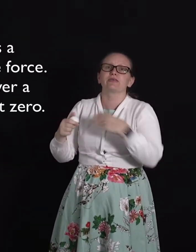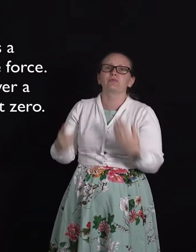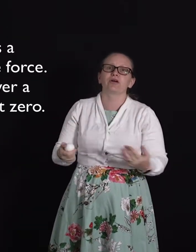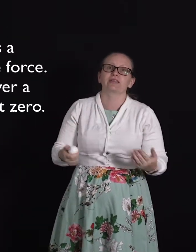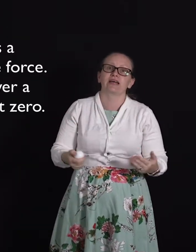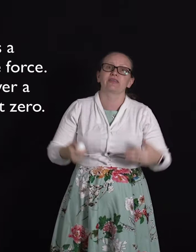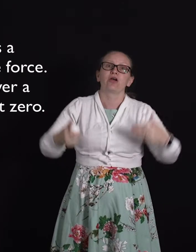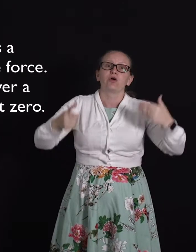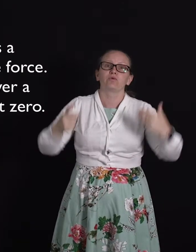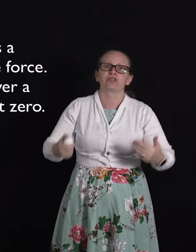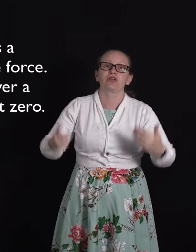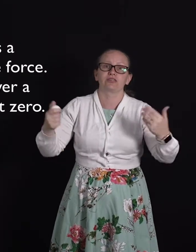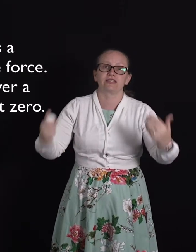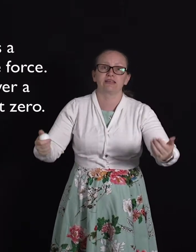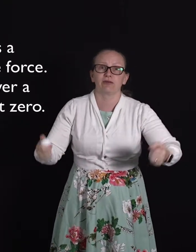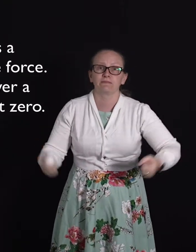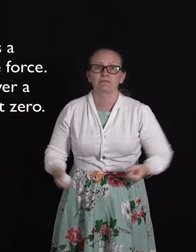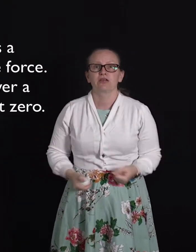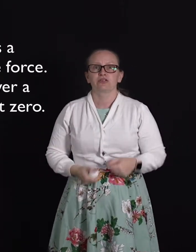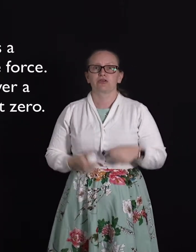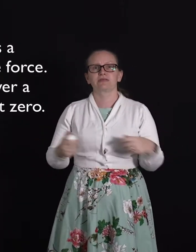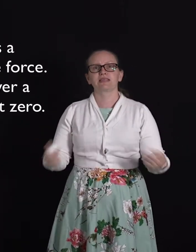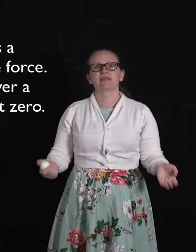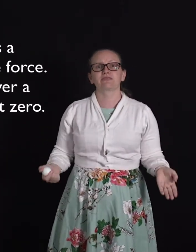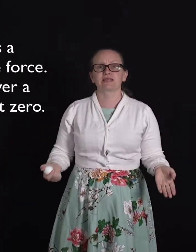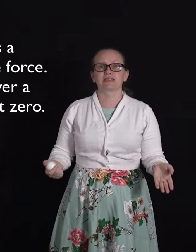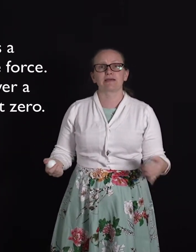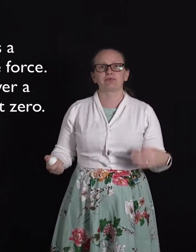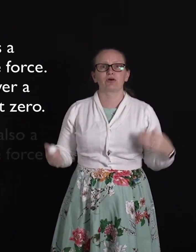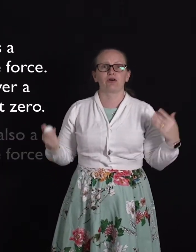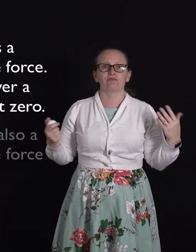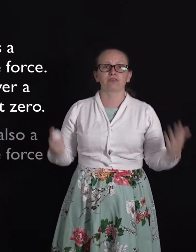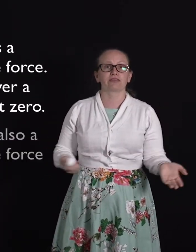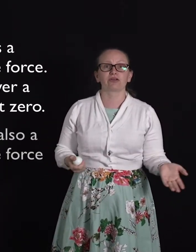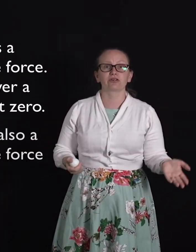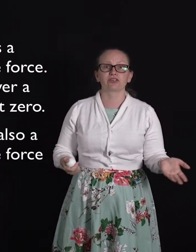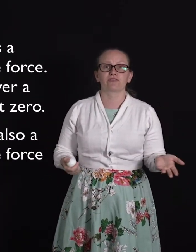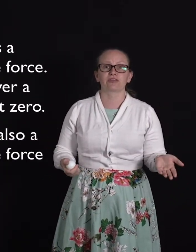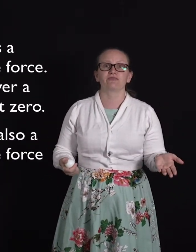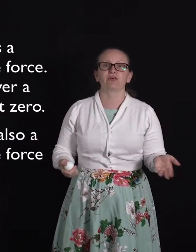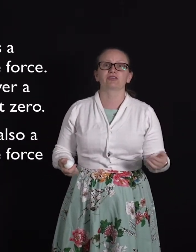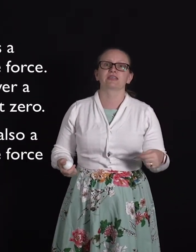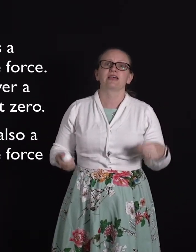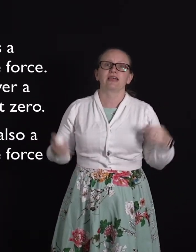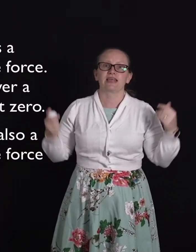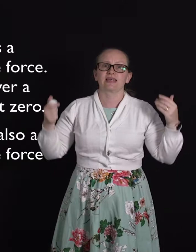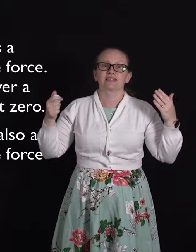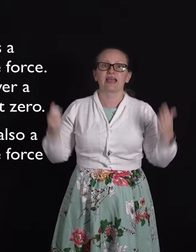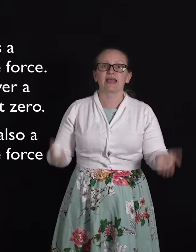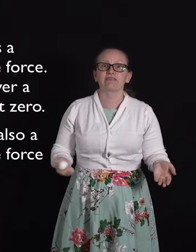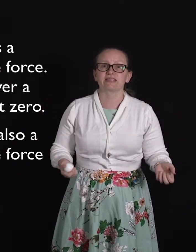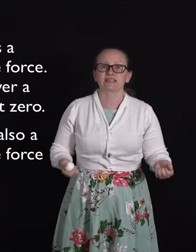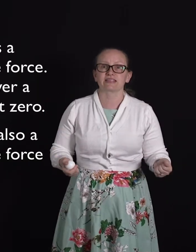the work done was not zero. So another example of a non-conservative force is air resistance.